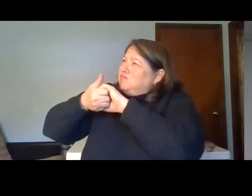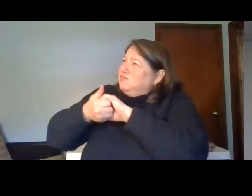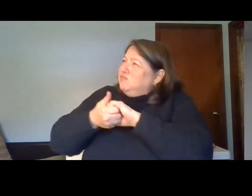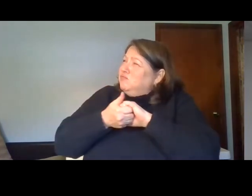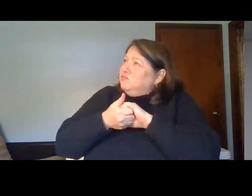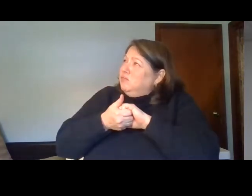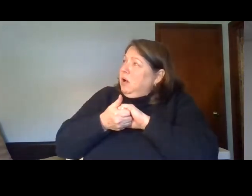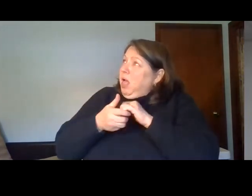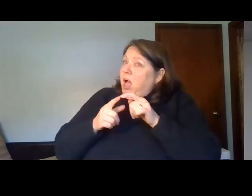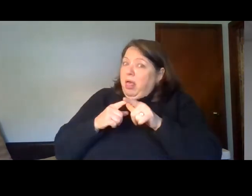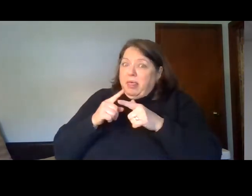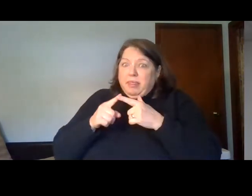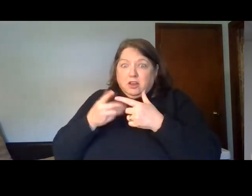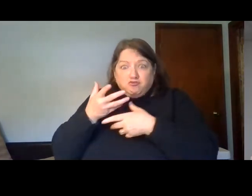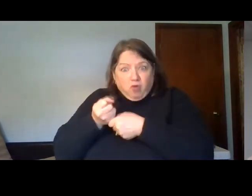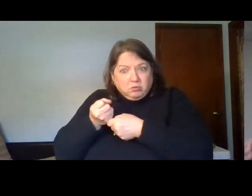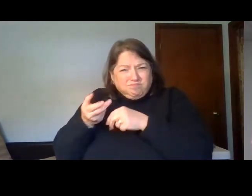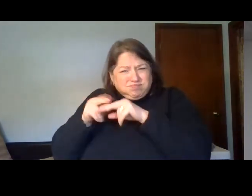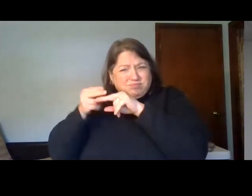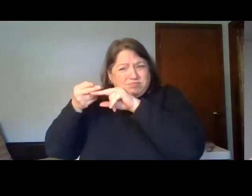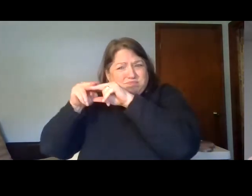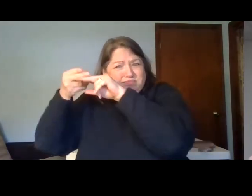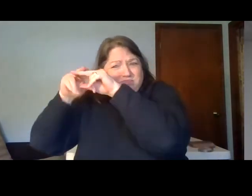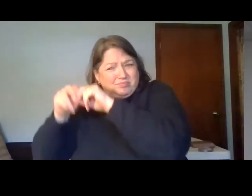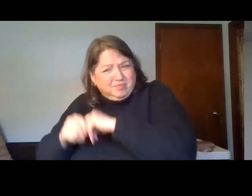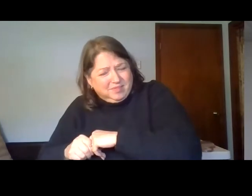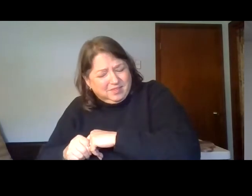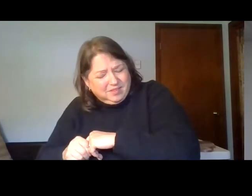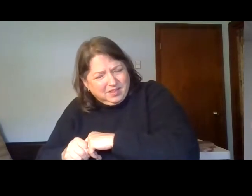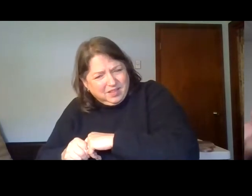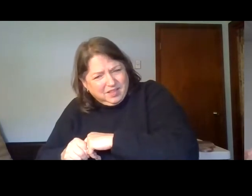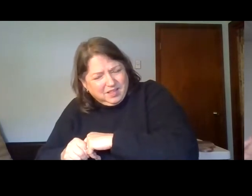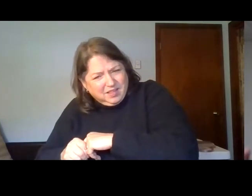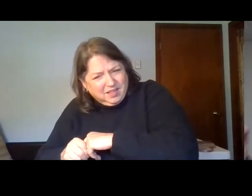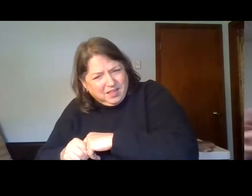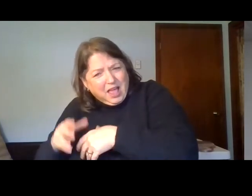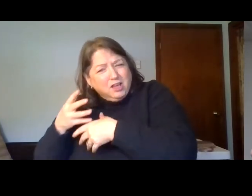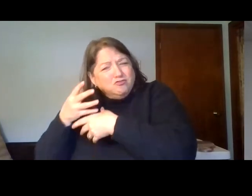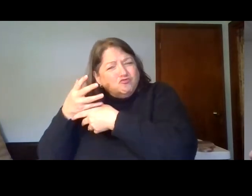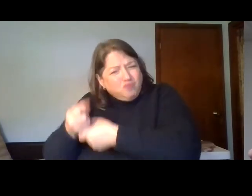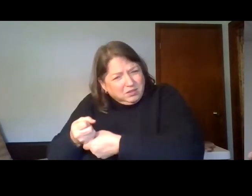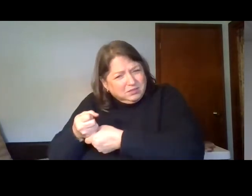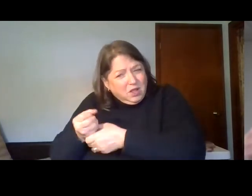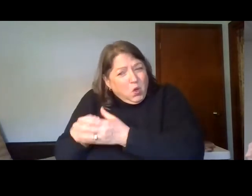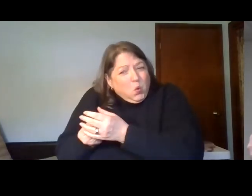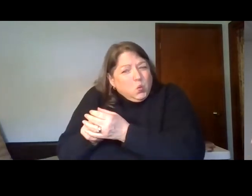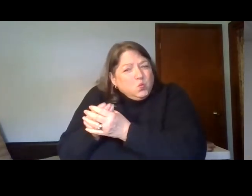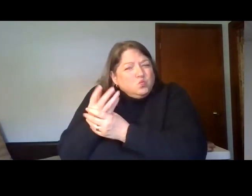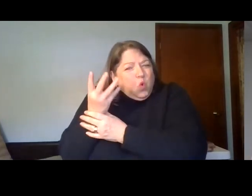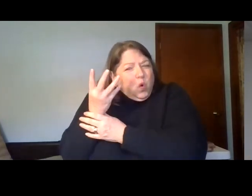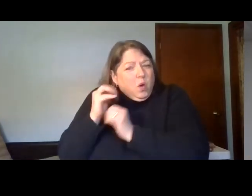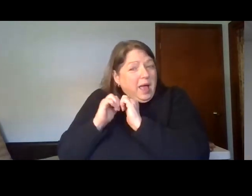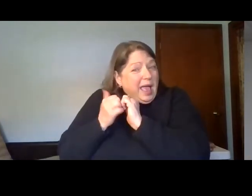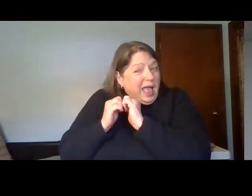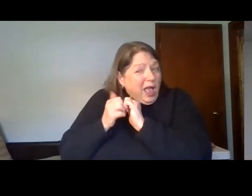him. And so trust is something that is established and developed and strengthened through intimacy